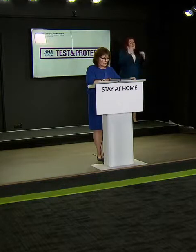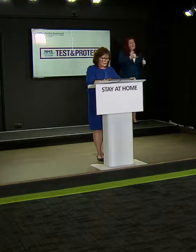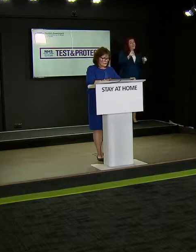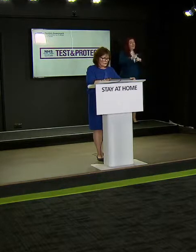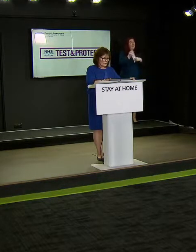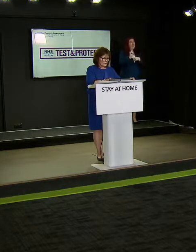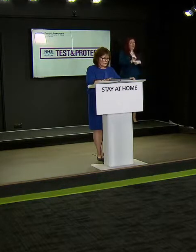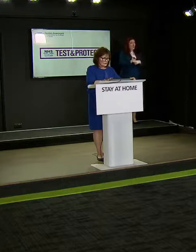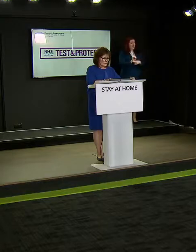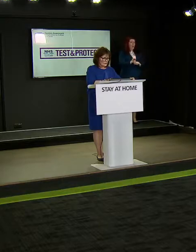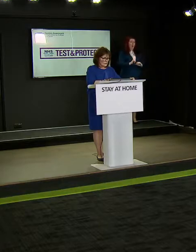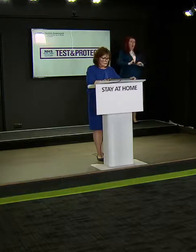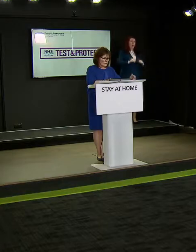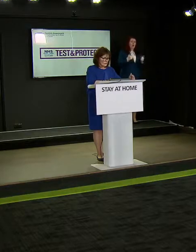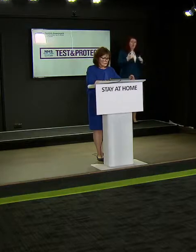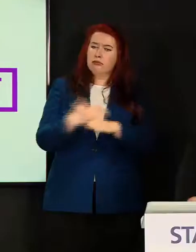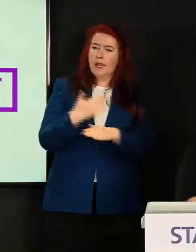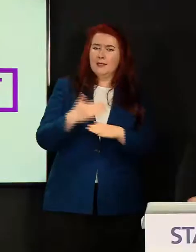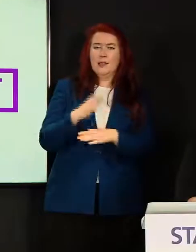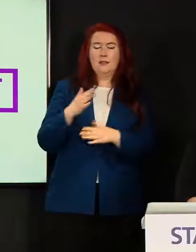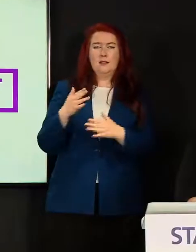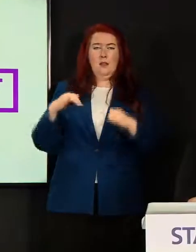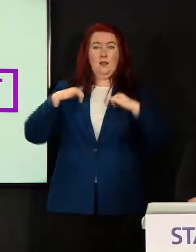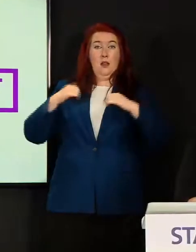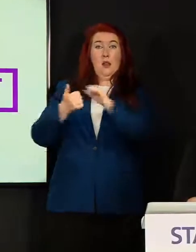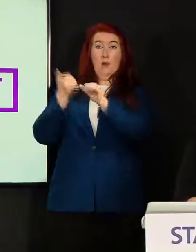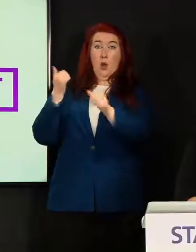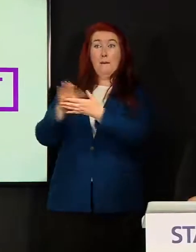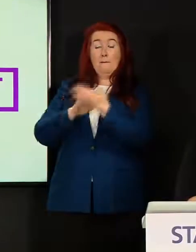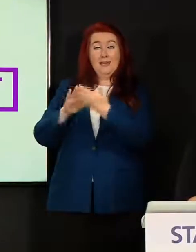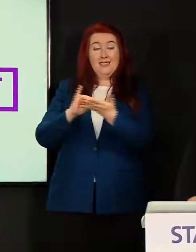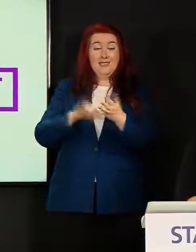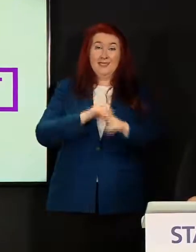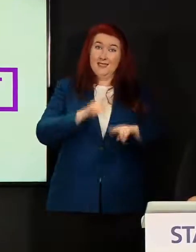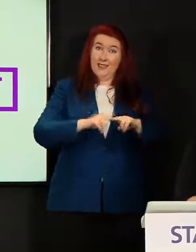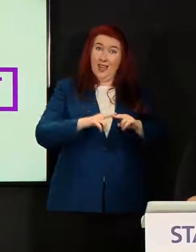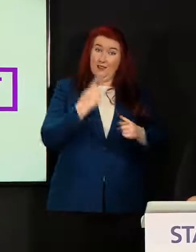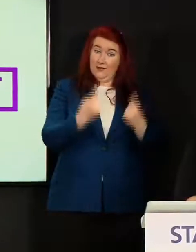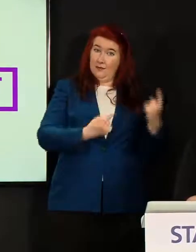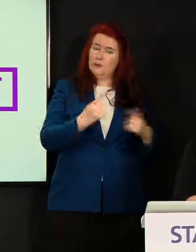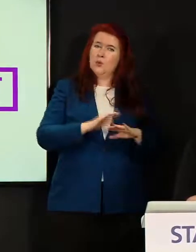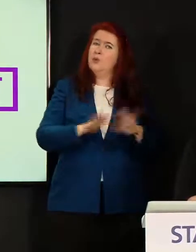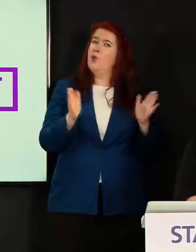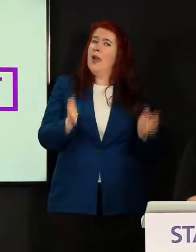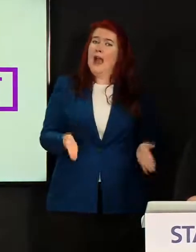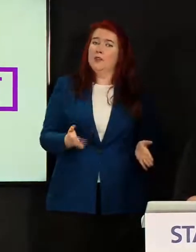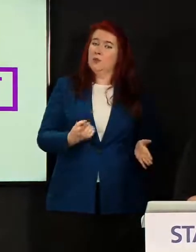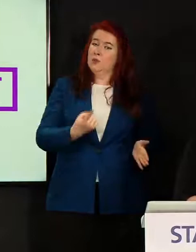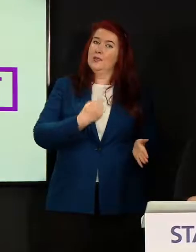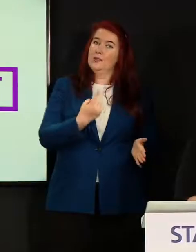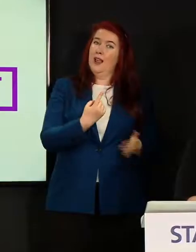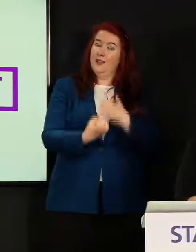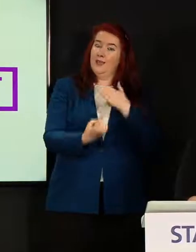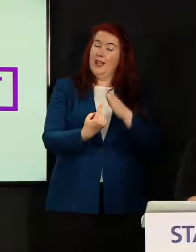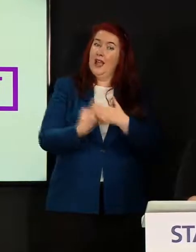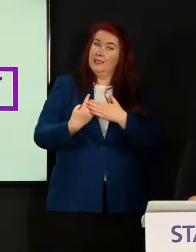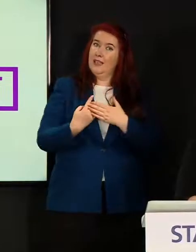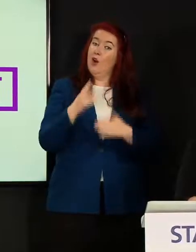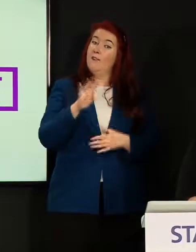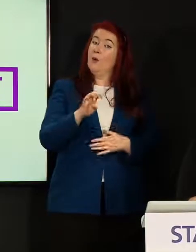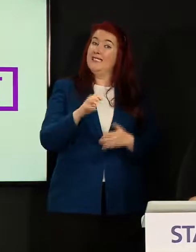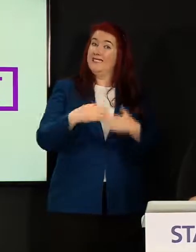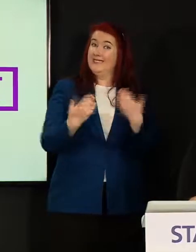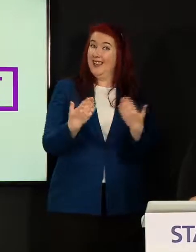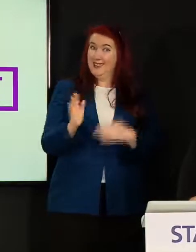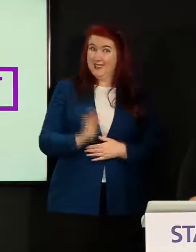employment practices will mean that their members of staff will not have to self isolate for 14 days so